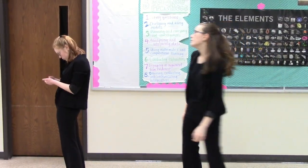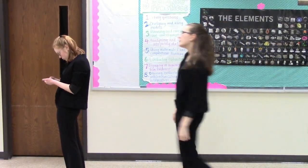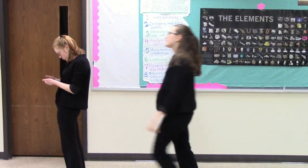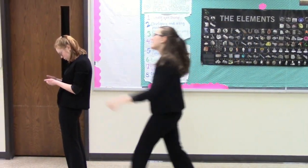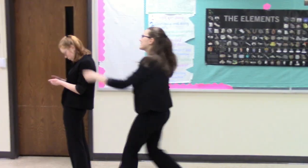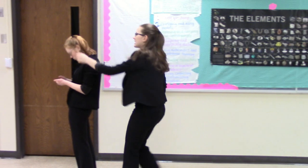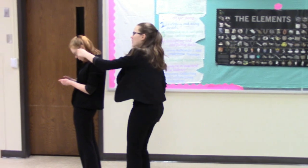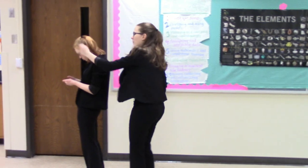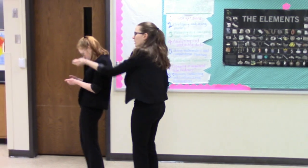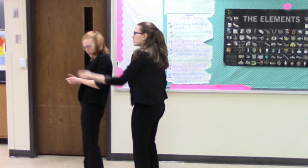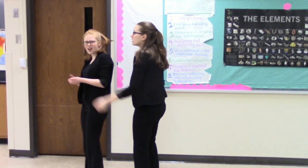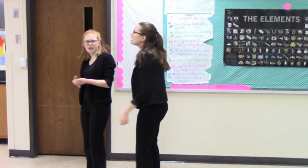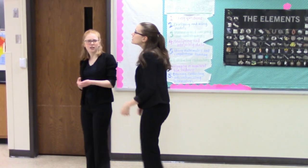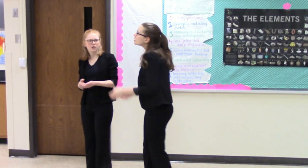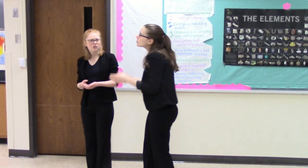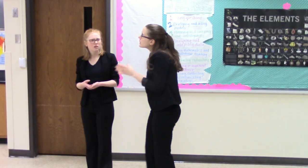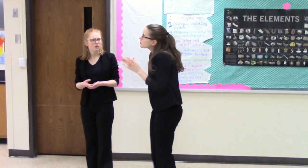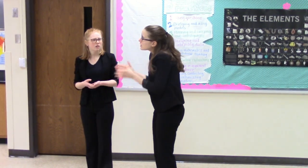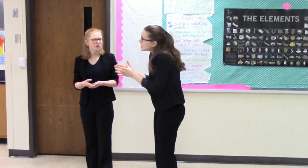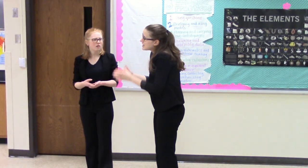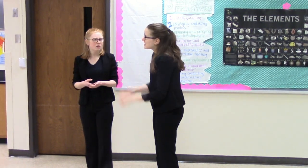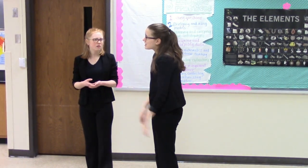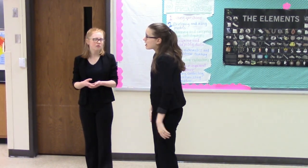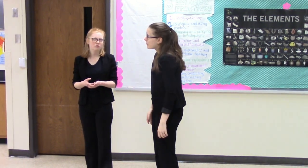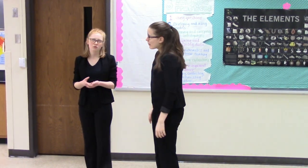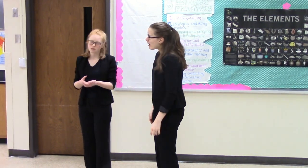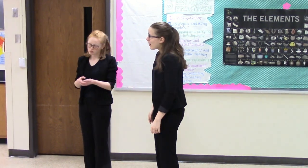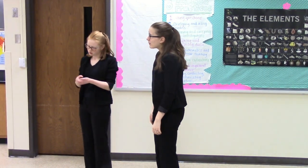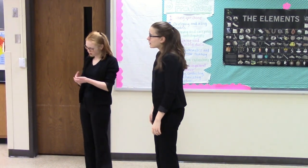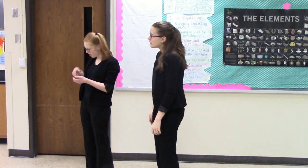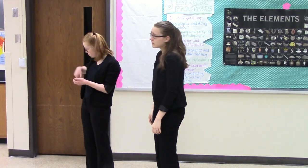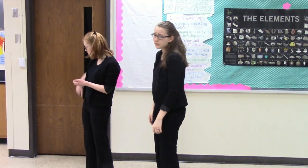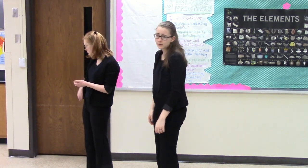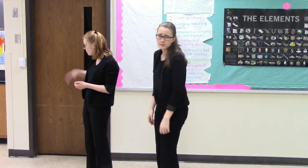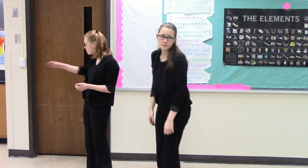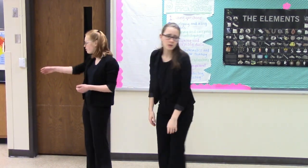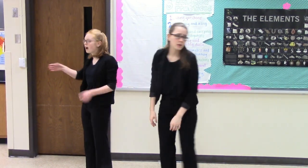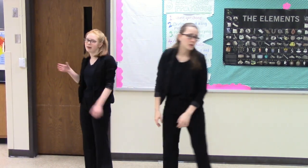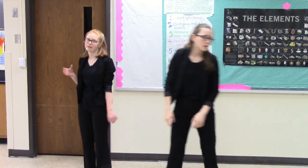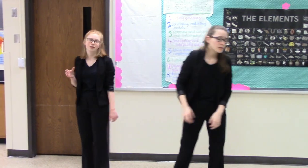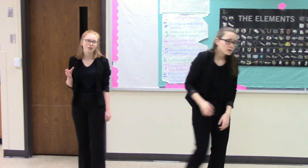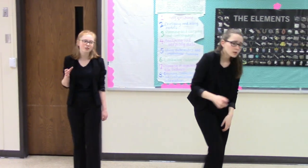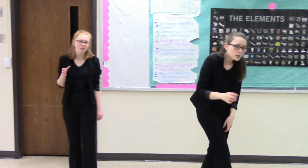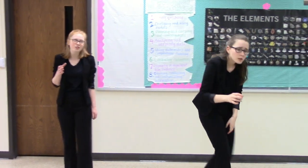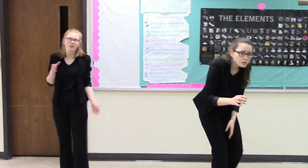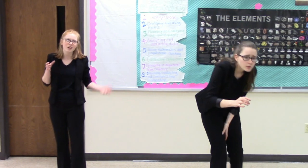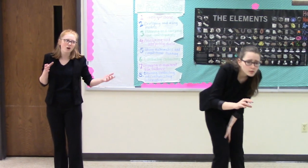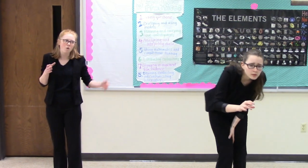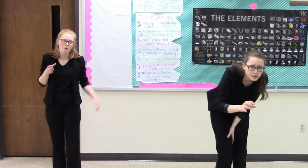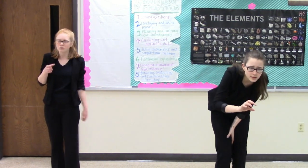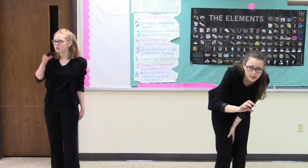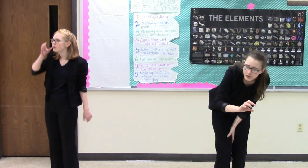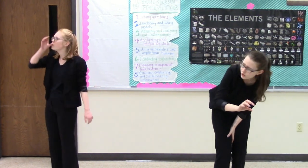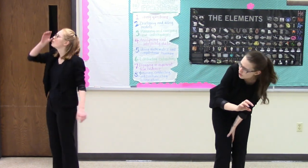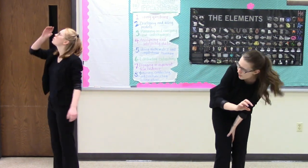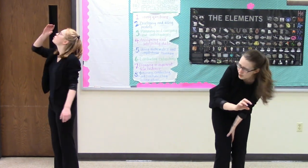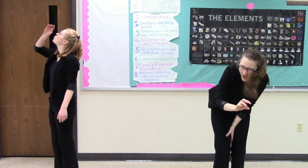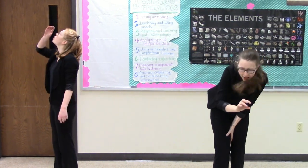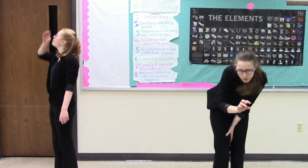Stacy? Hey! Look, we really need to talk about Mom. Amber, Mom is fine. She's just getting old. You're not blind. You